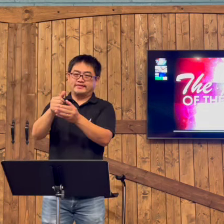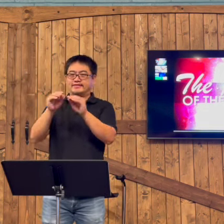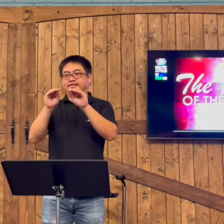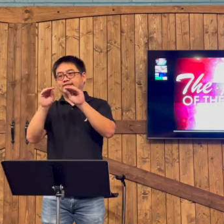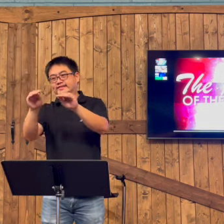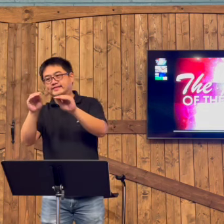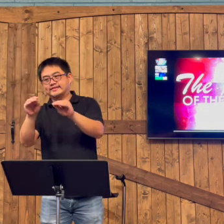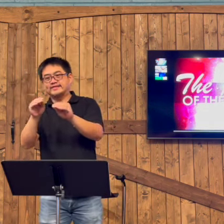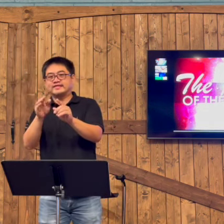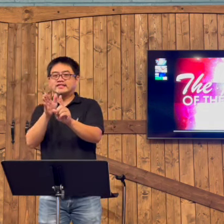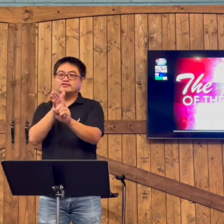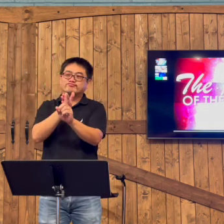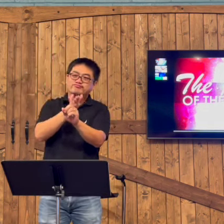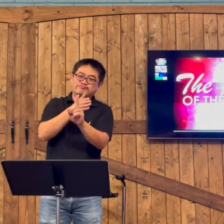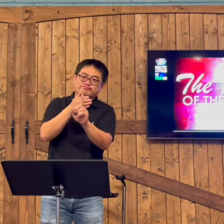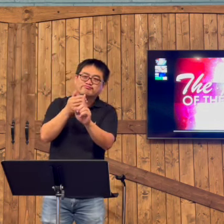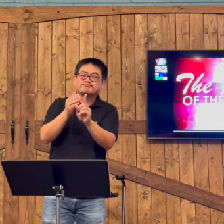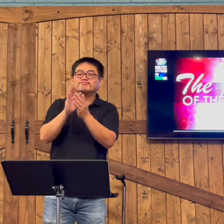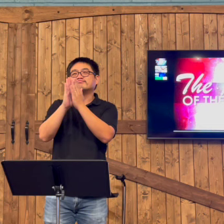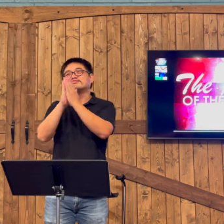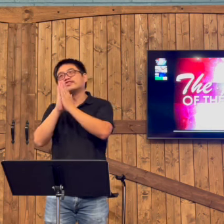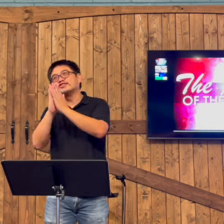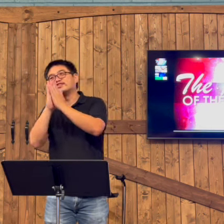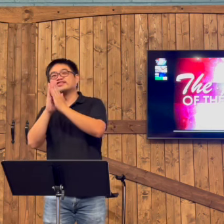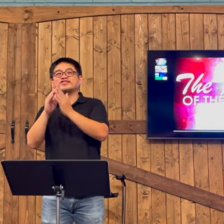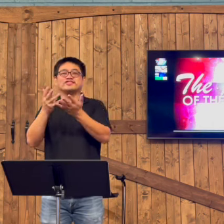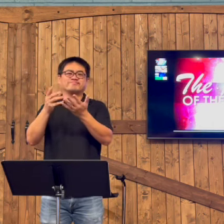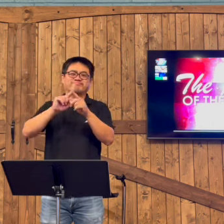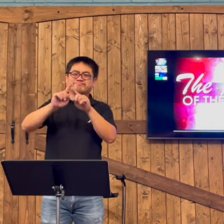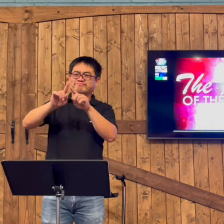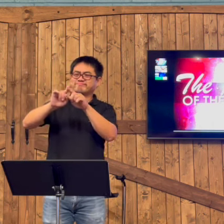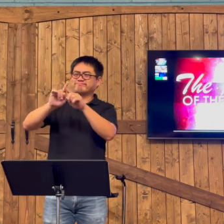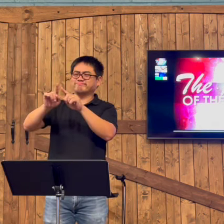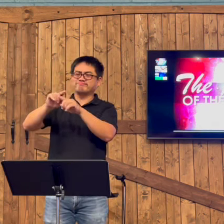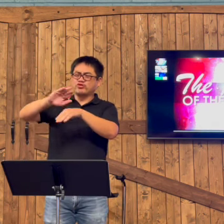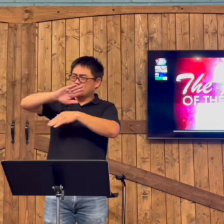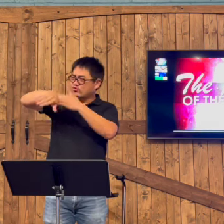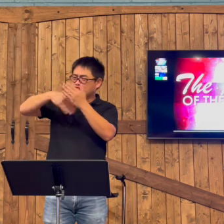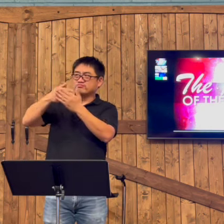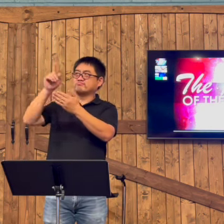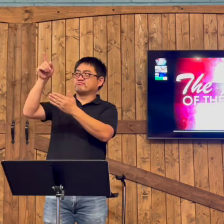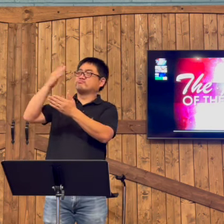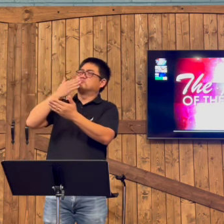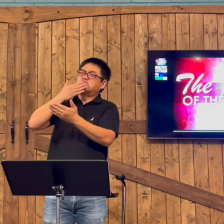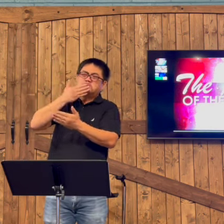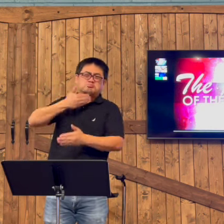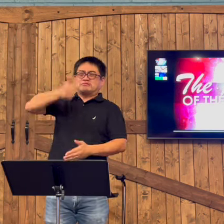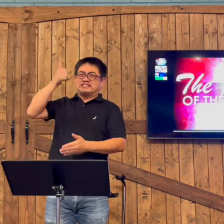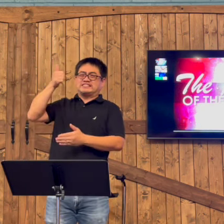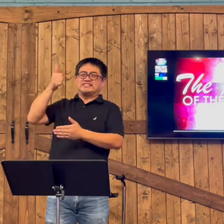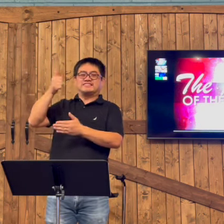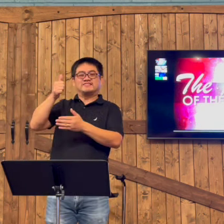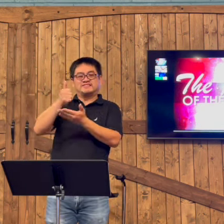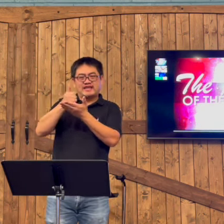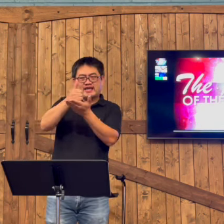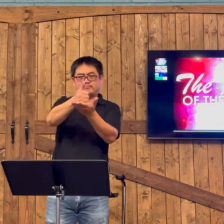a Holy Spirit. And He will help teach us. And He will train us and help us to pray so many different things. And He